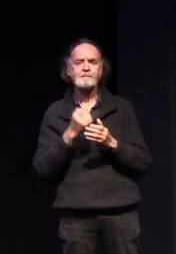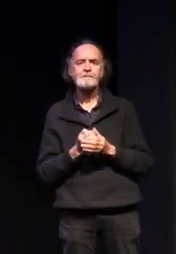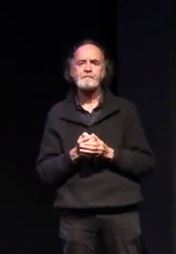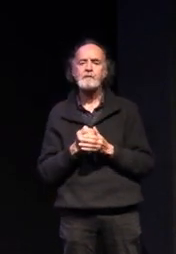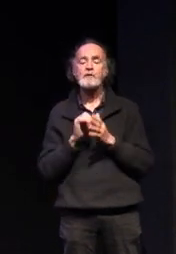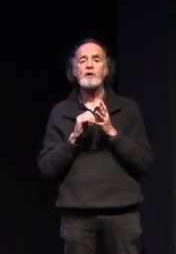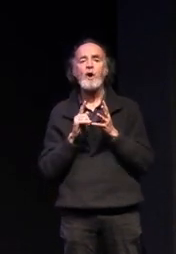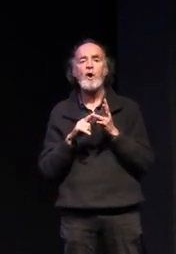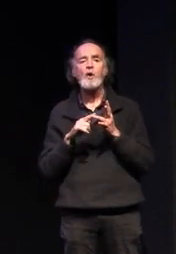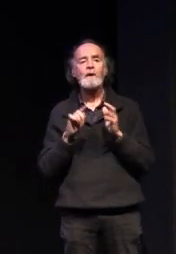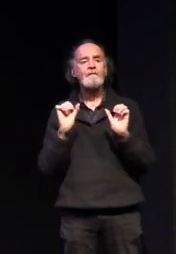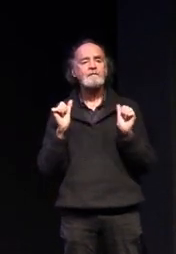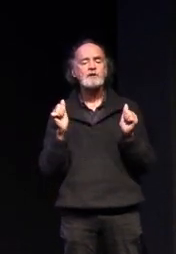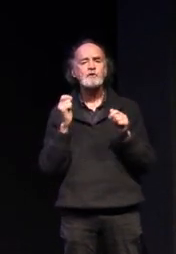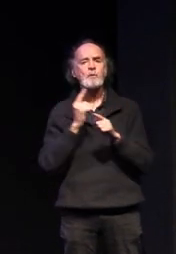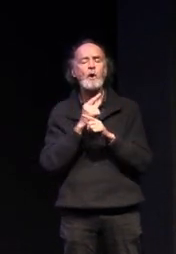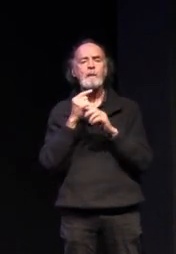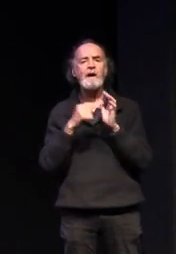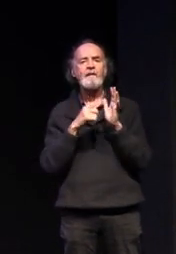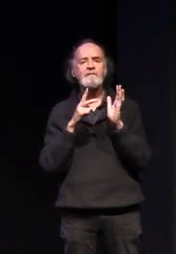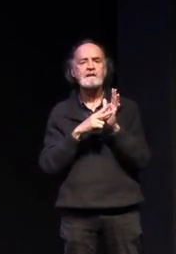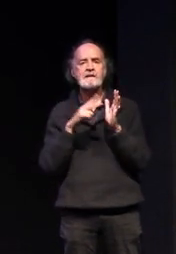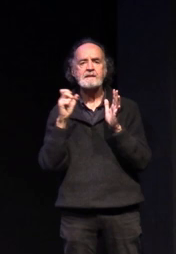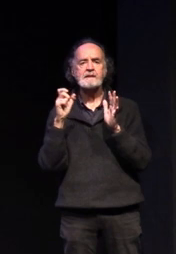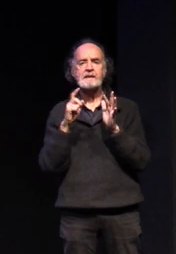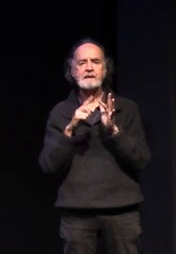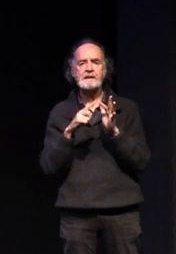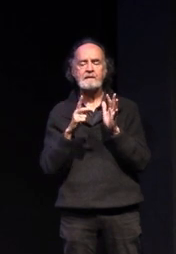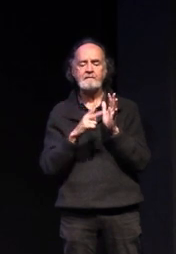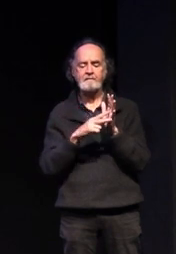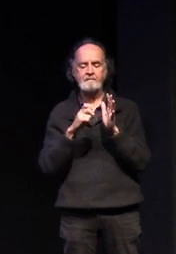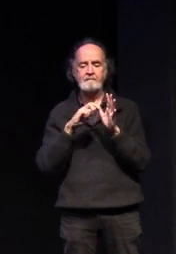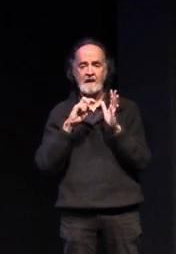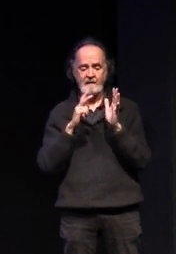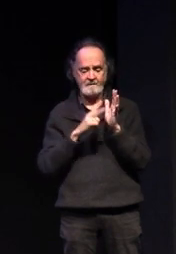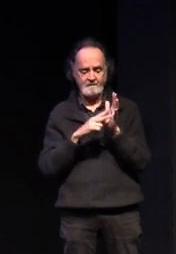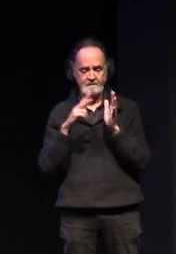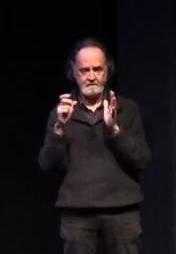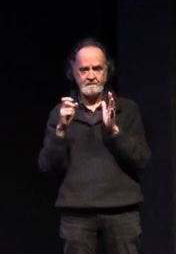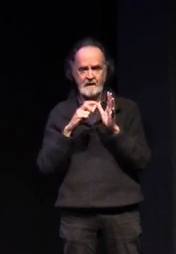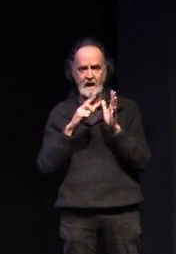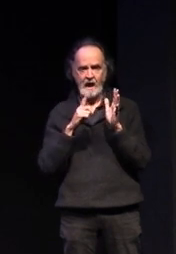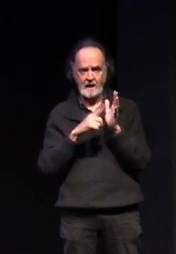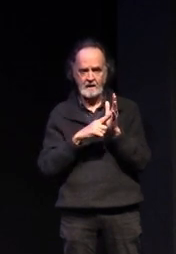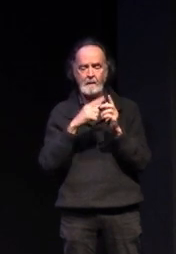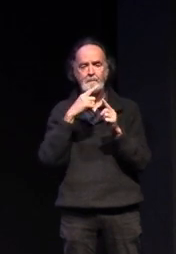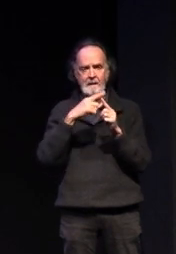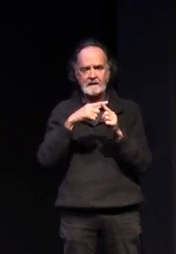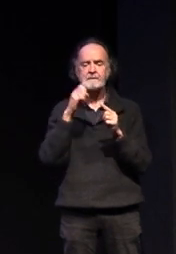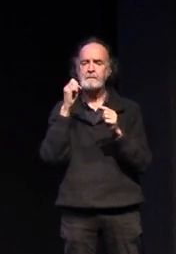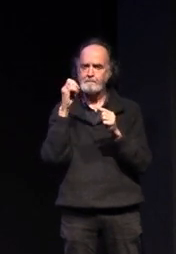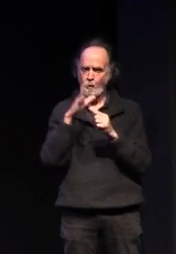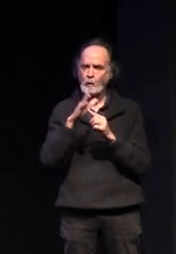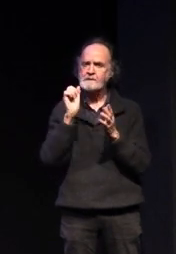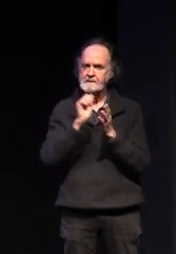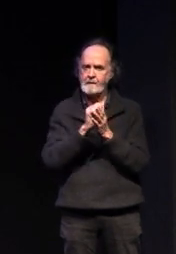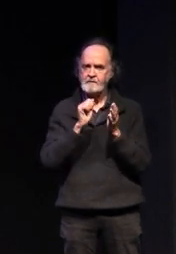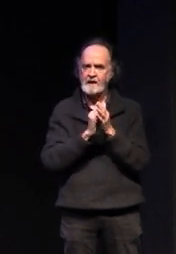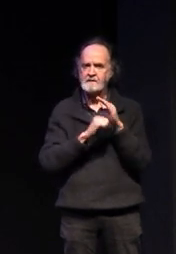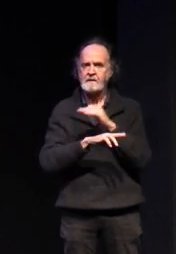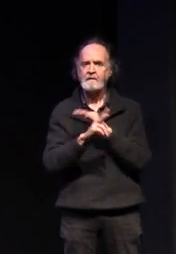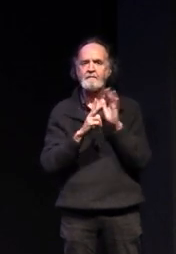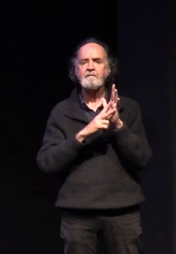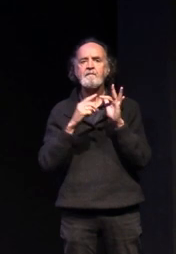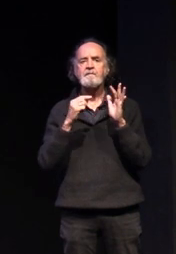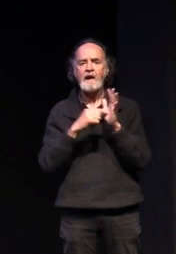so that covers our vce and our vcal certificates as well as those critical subjects in our vet program and take a couple